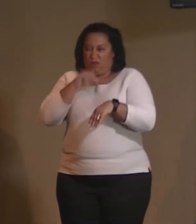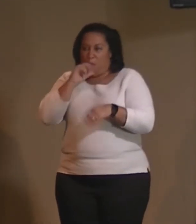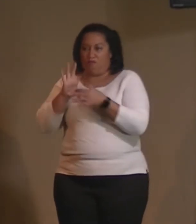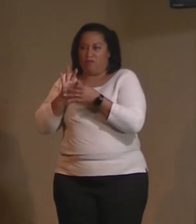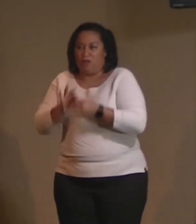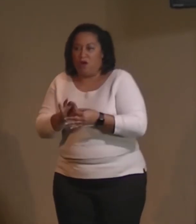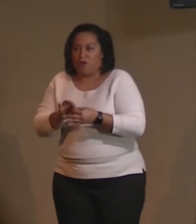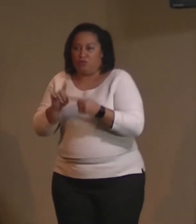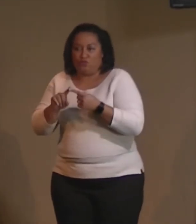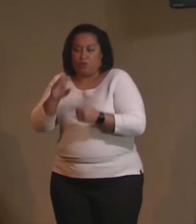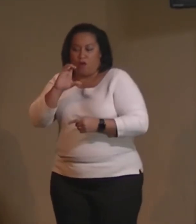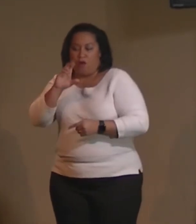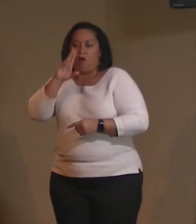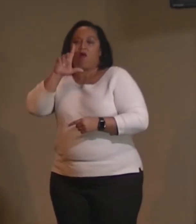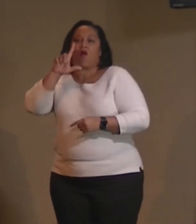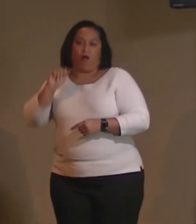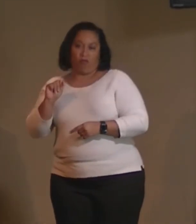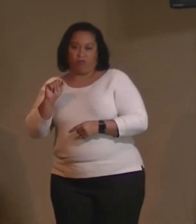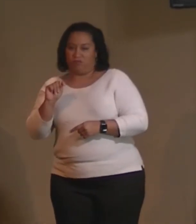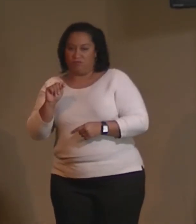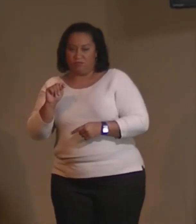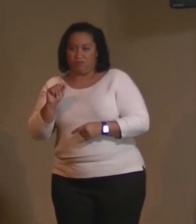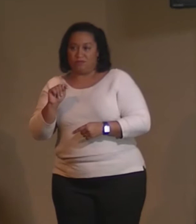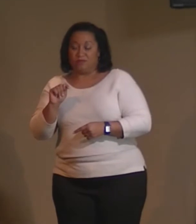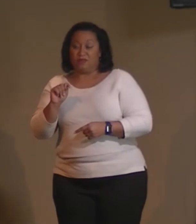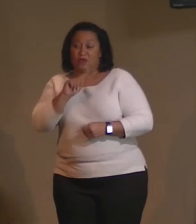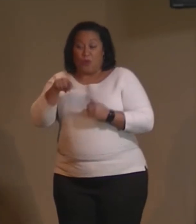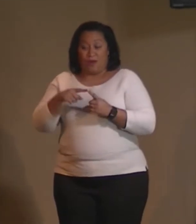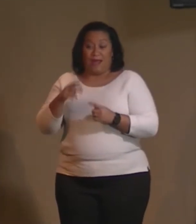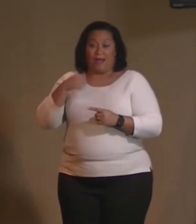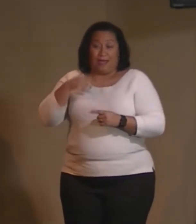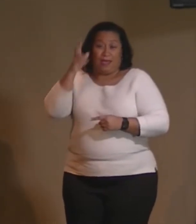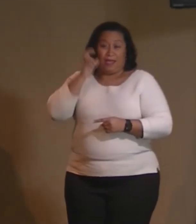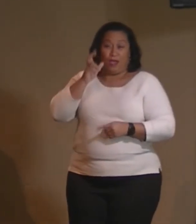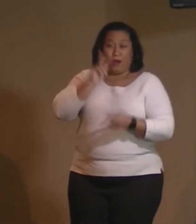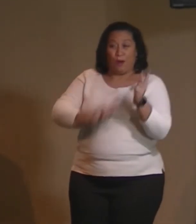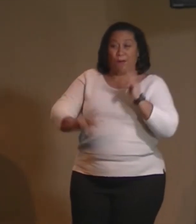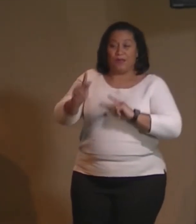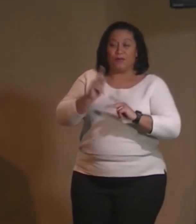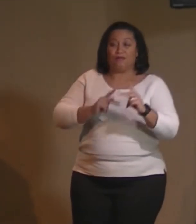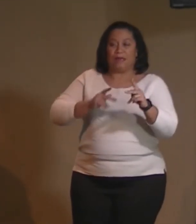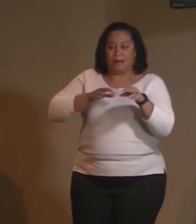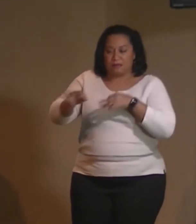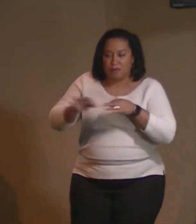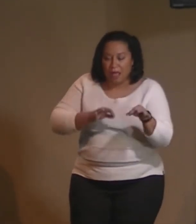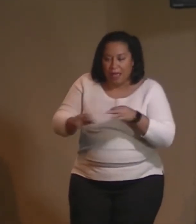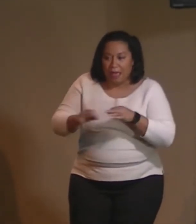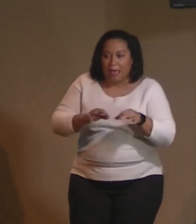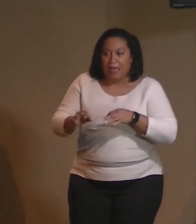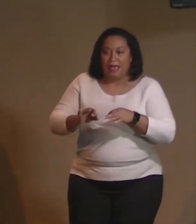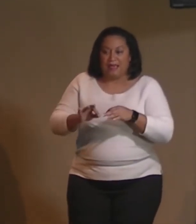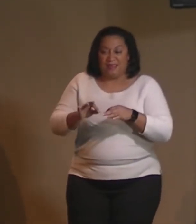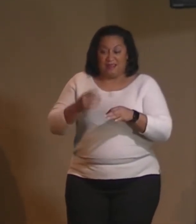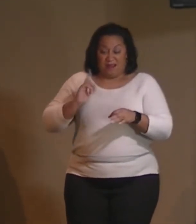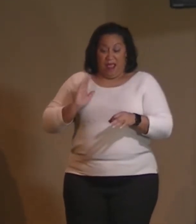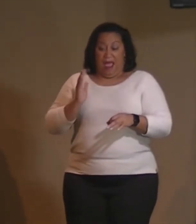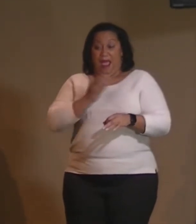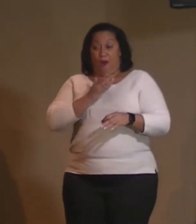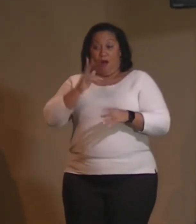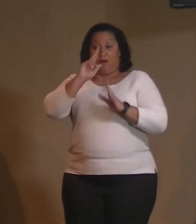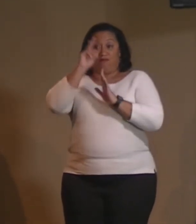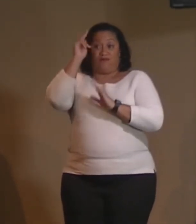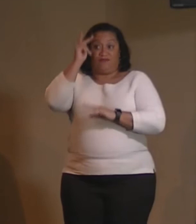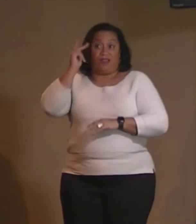Because a lot of times when I hear people explain what we are and what we do, they're explaining it in an attempt to avoid